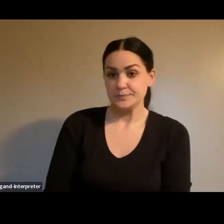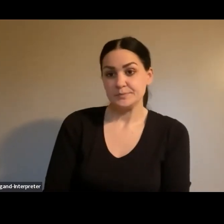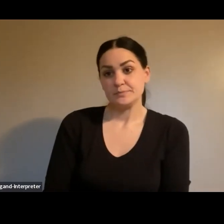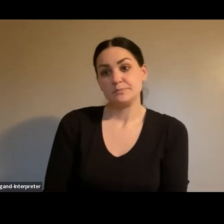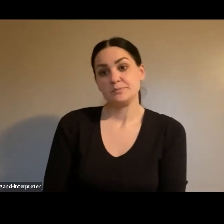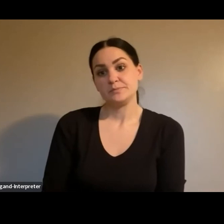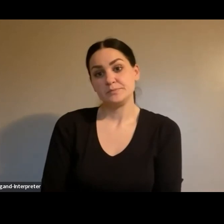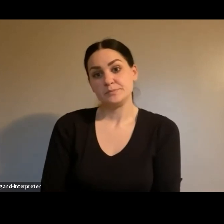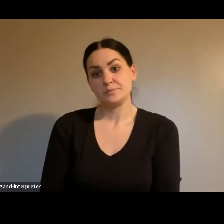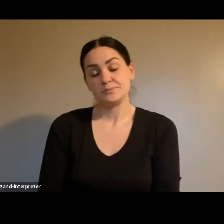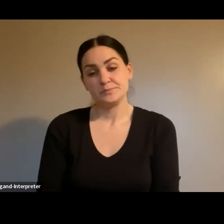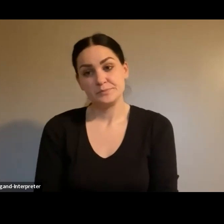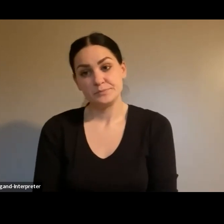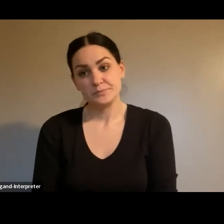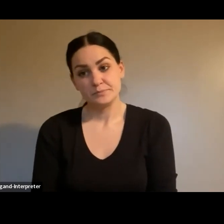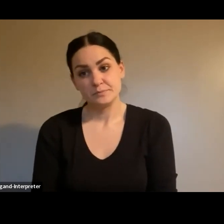Great. Thank you.